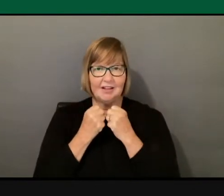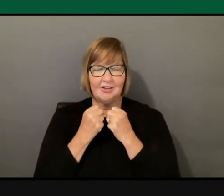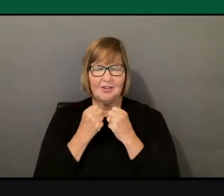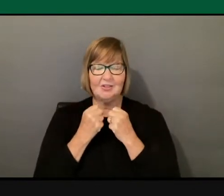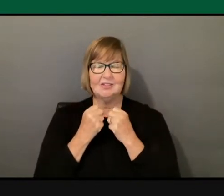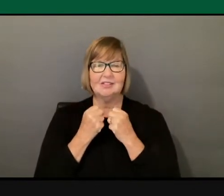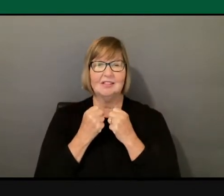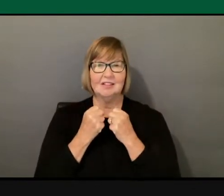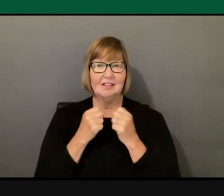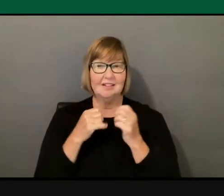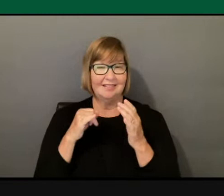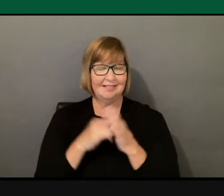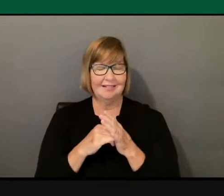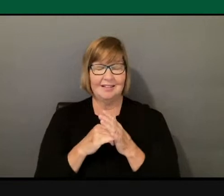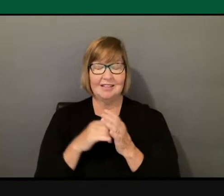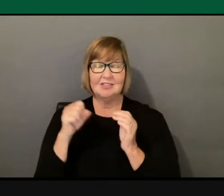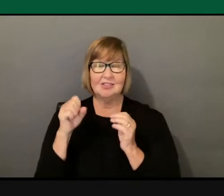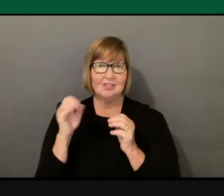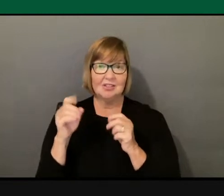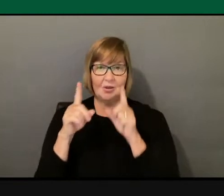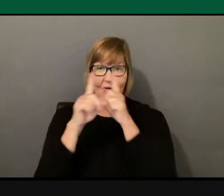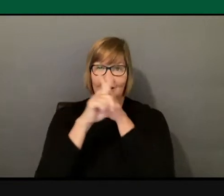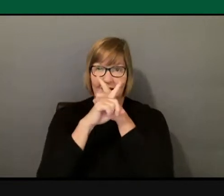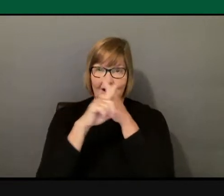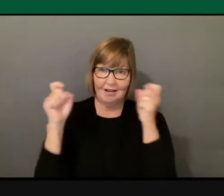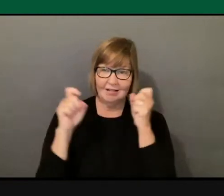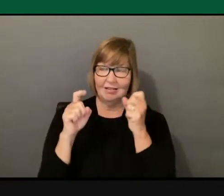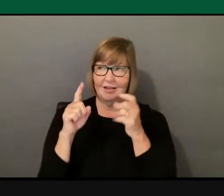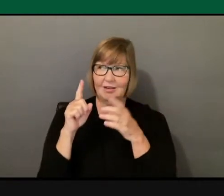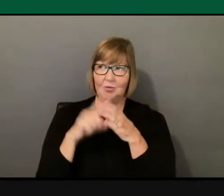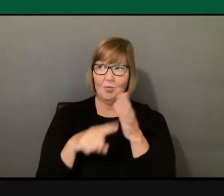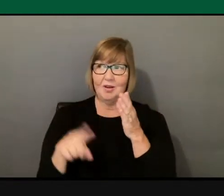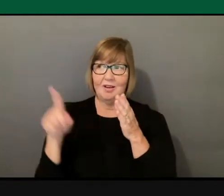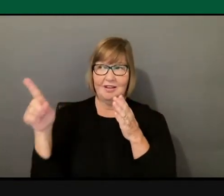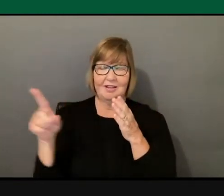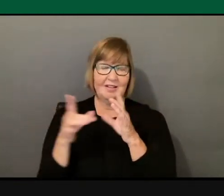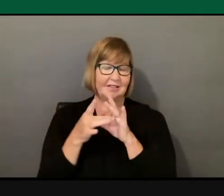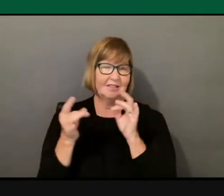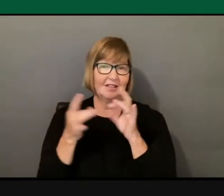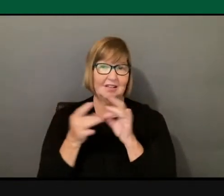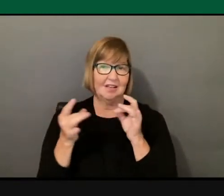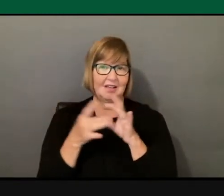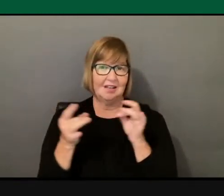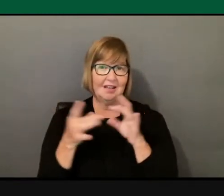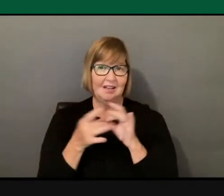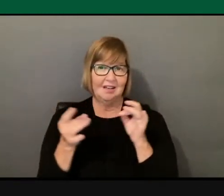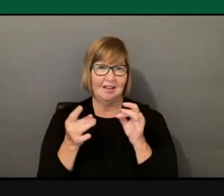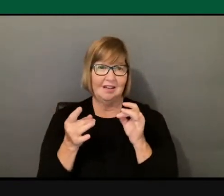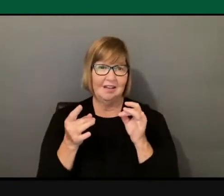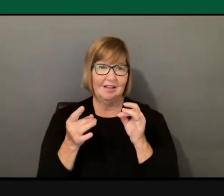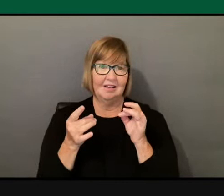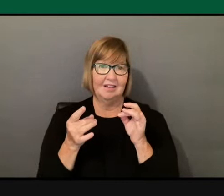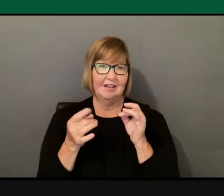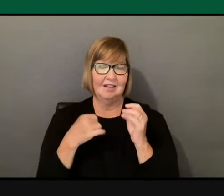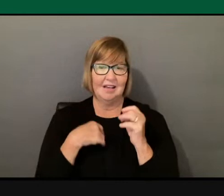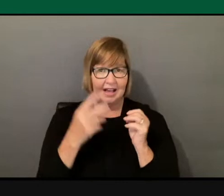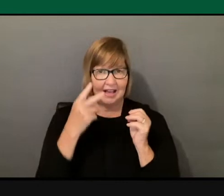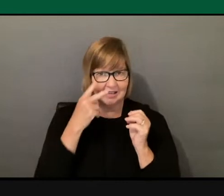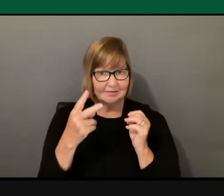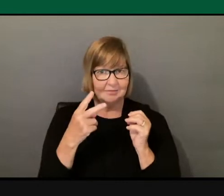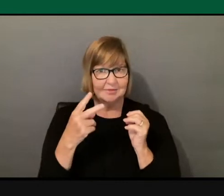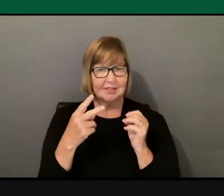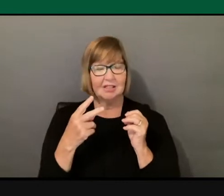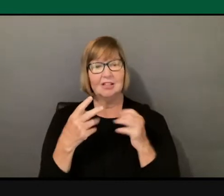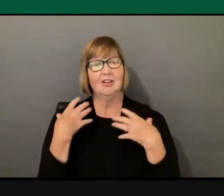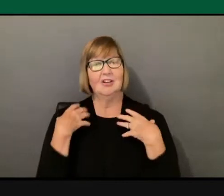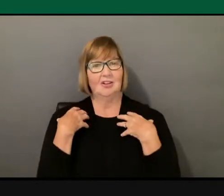ugly, what he says, that I'm seeing courage standing up.